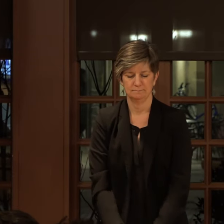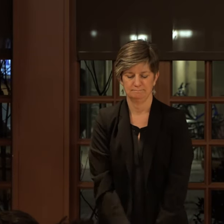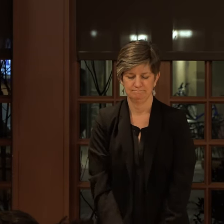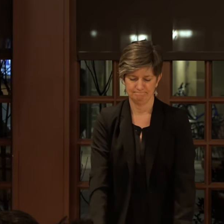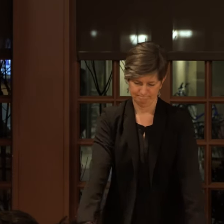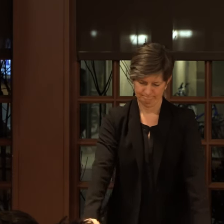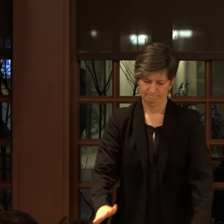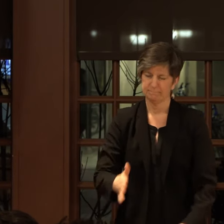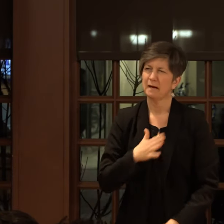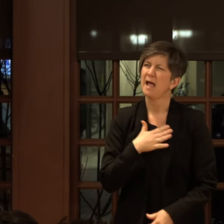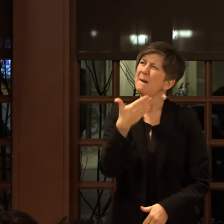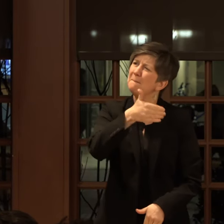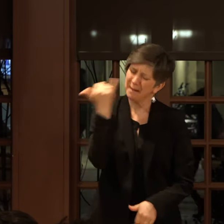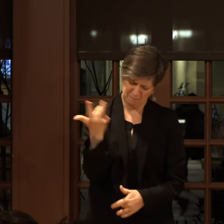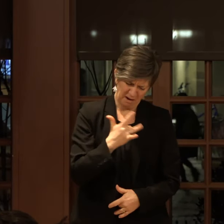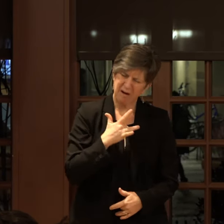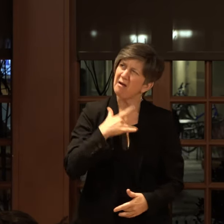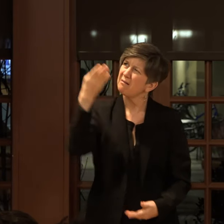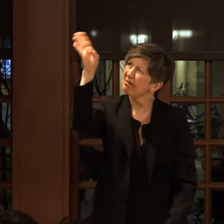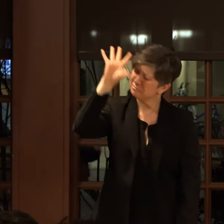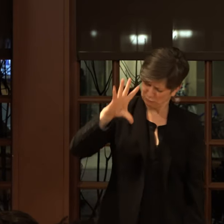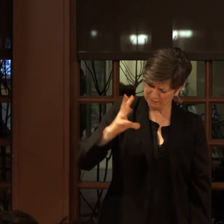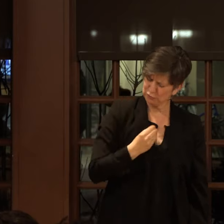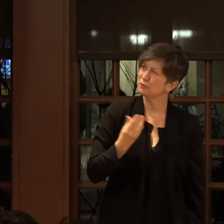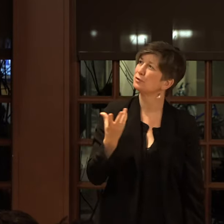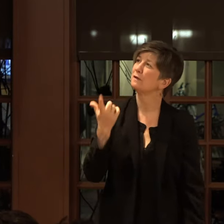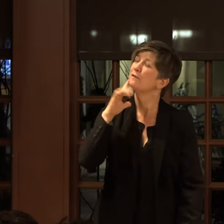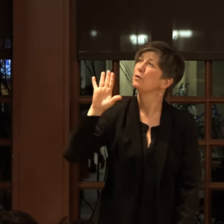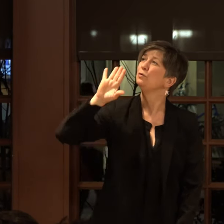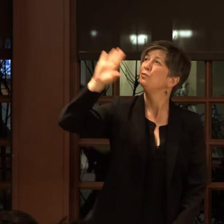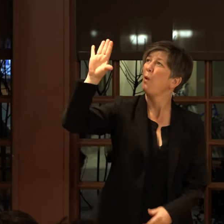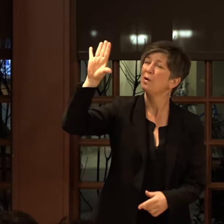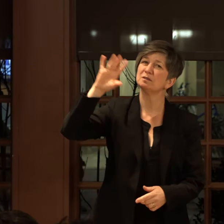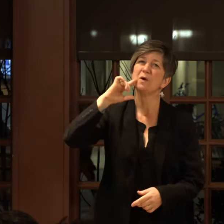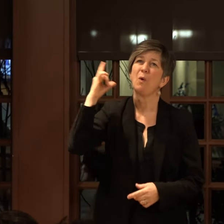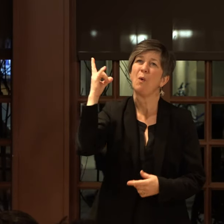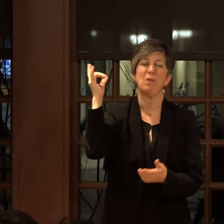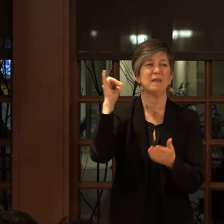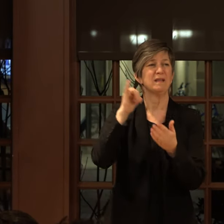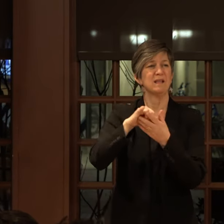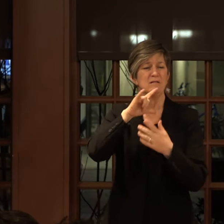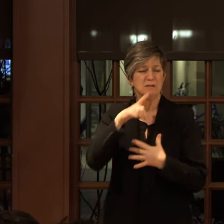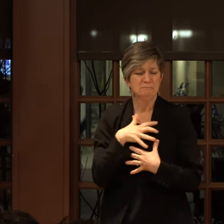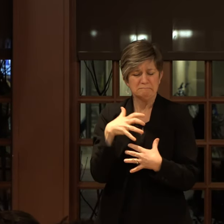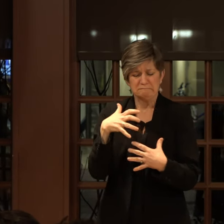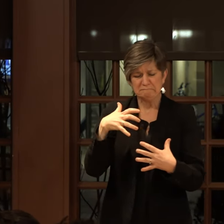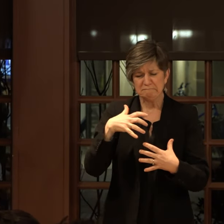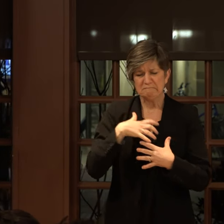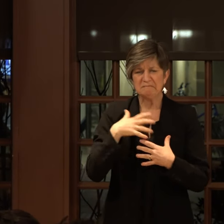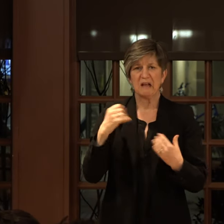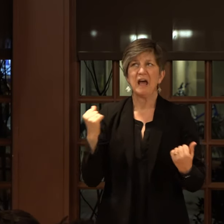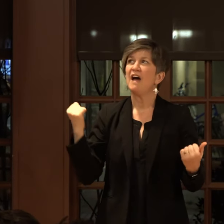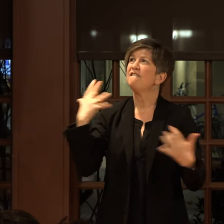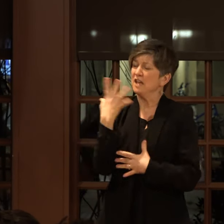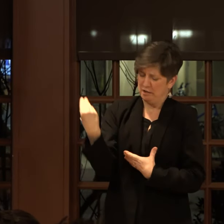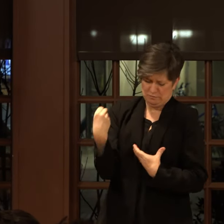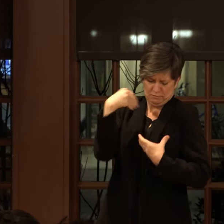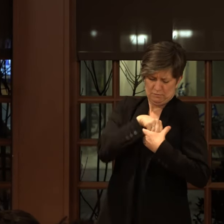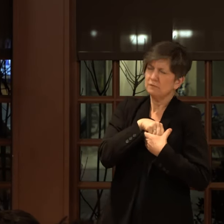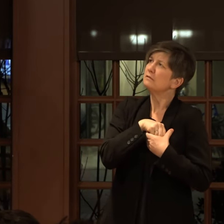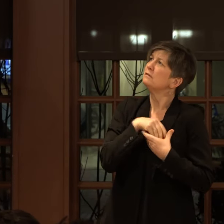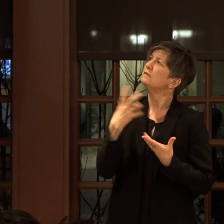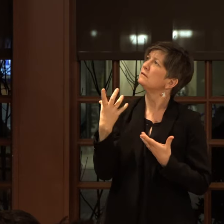Better my heart, transgender God. For yours is the only E that hears. Place fear in my heart,